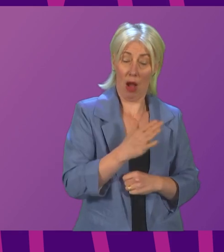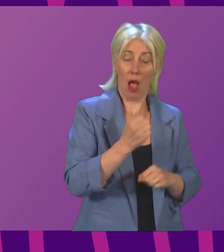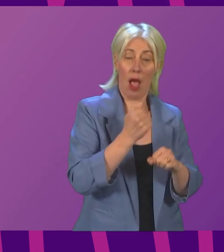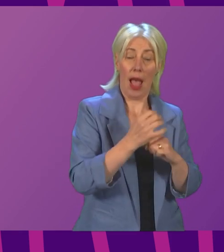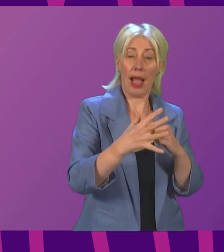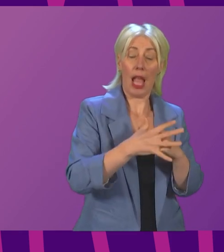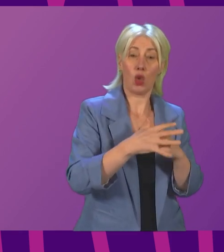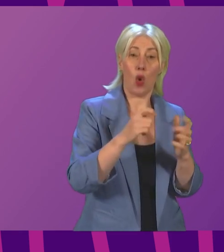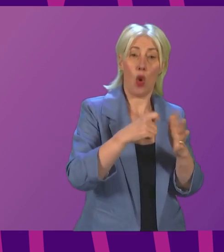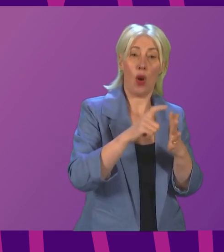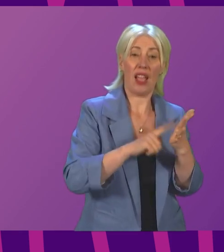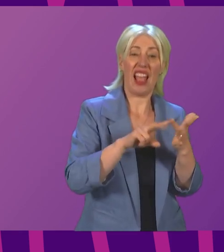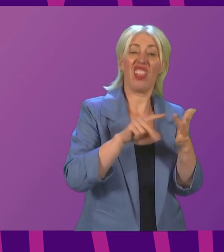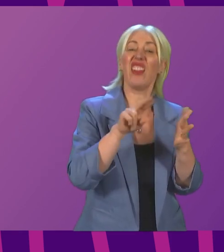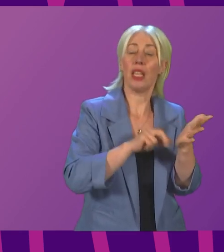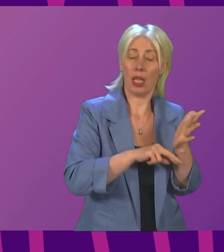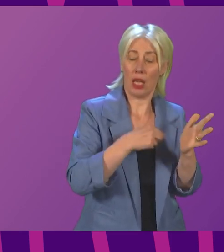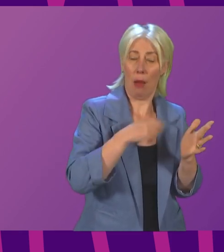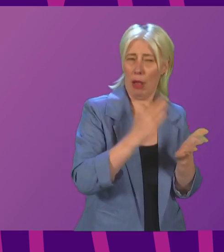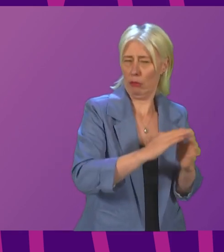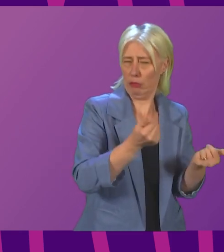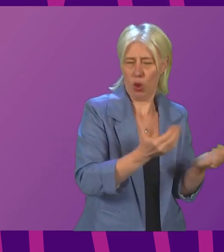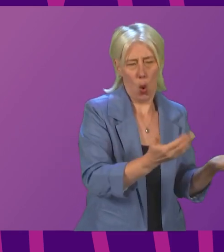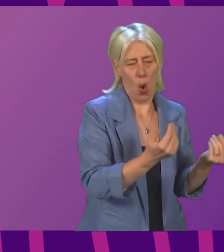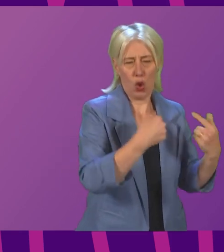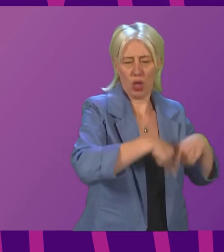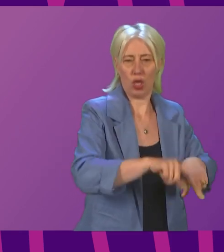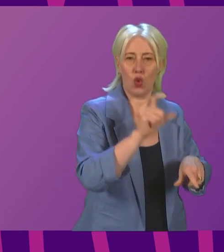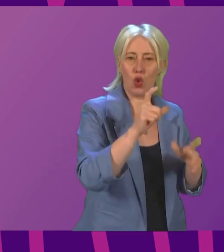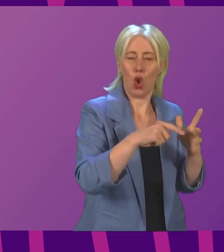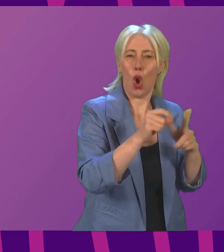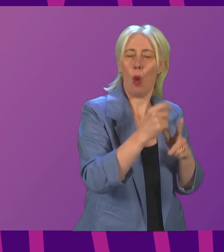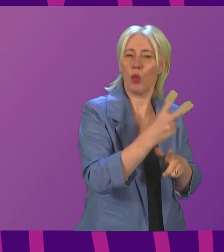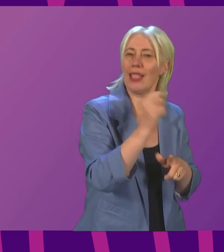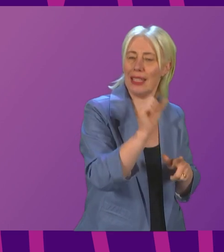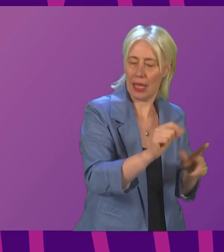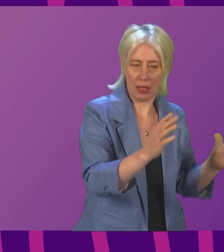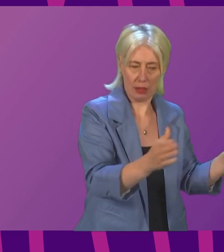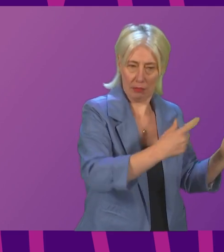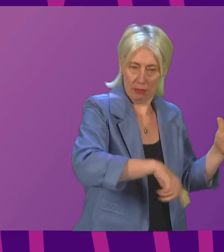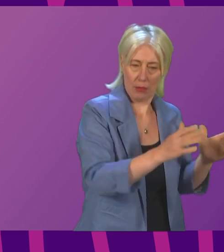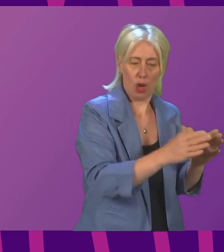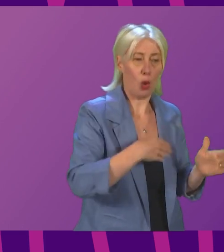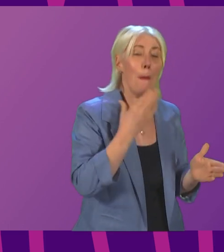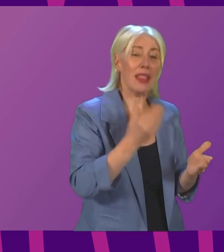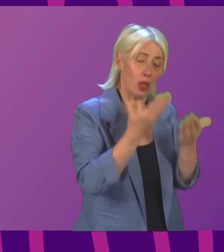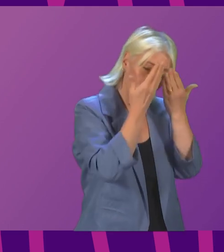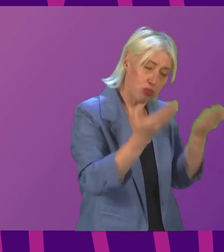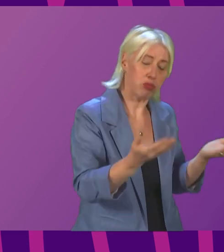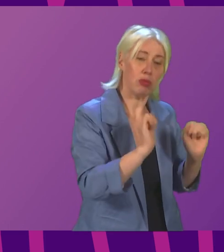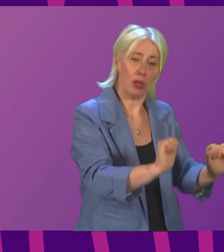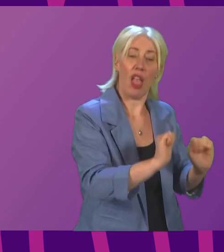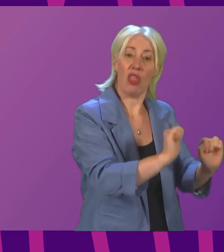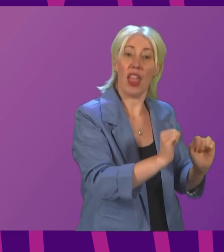Kelvin were fantastic hosts to COP26 I would like to ask the First Minister to acknowledge their hospitality